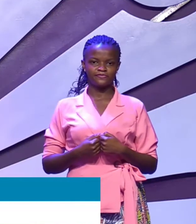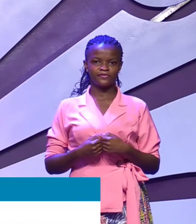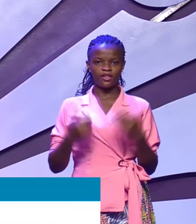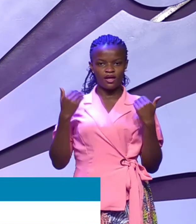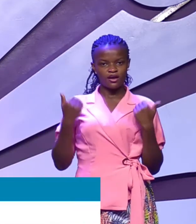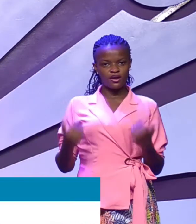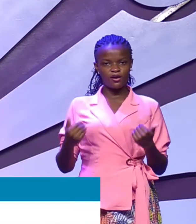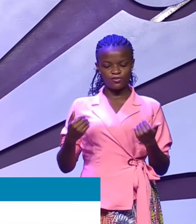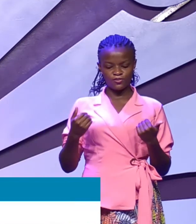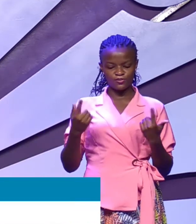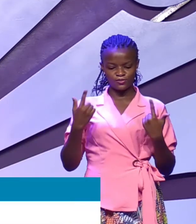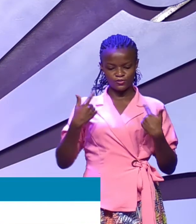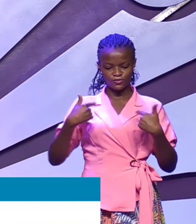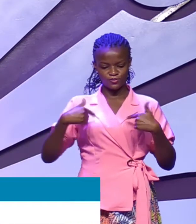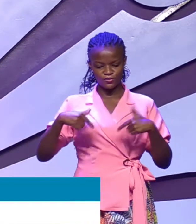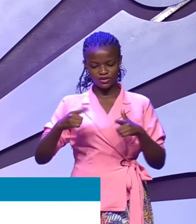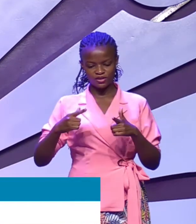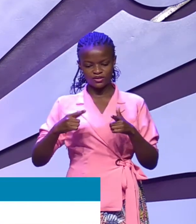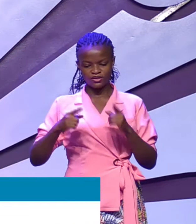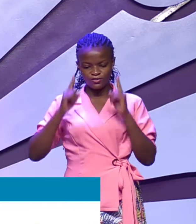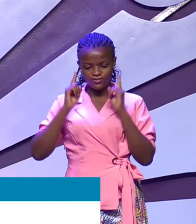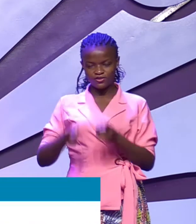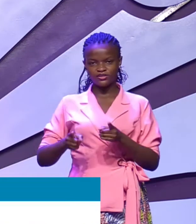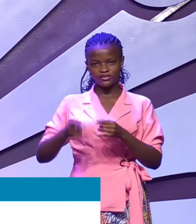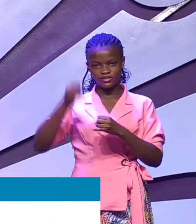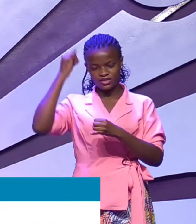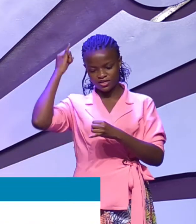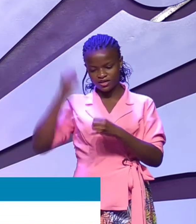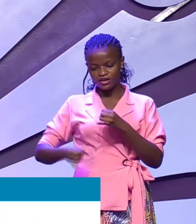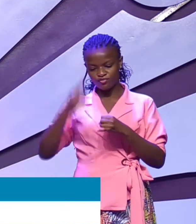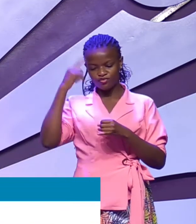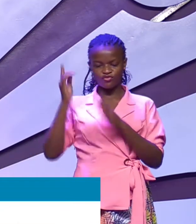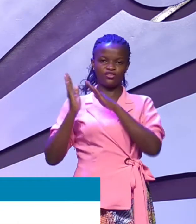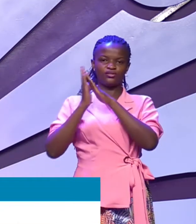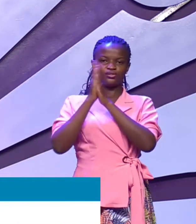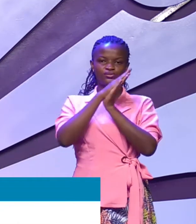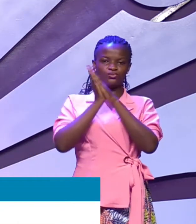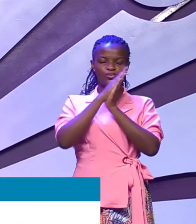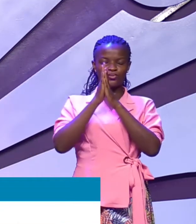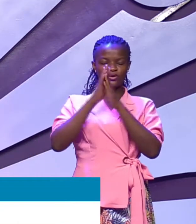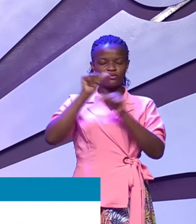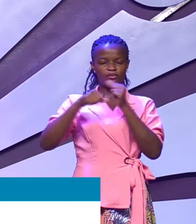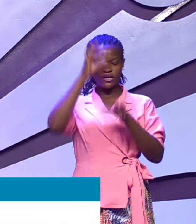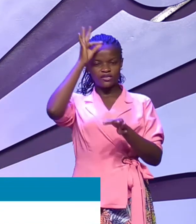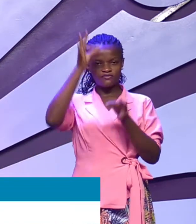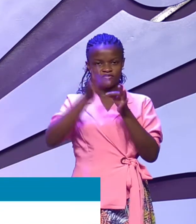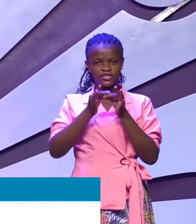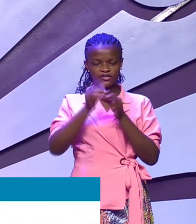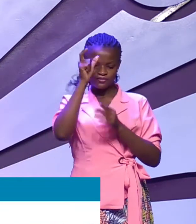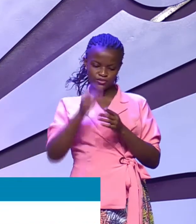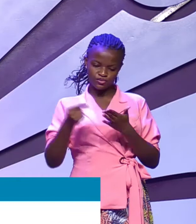Now we come to the end of the narrative on faith. And the writer